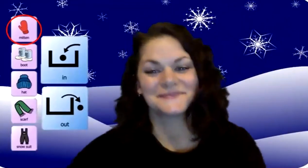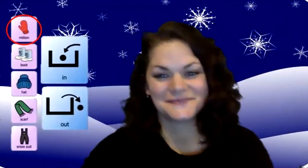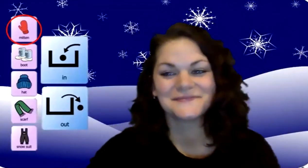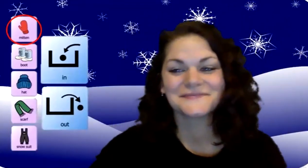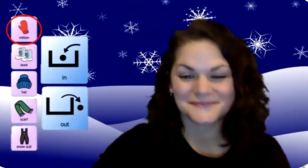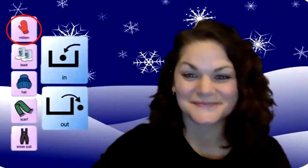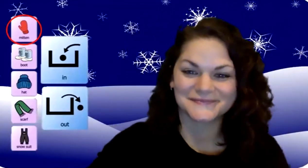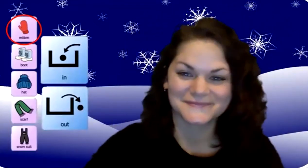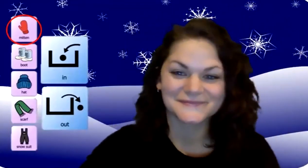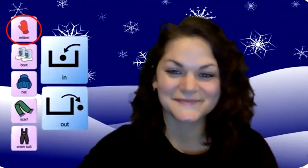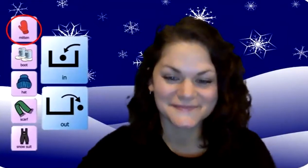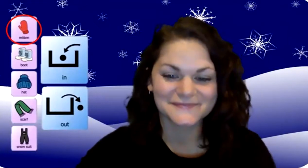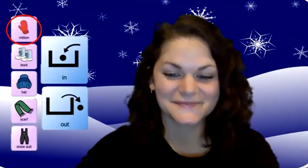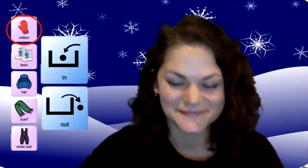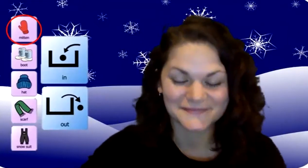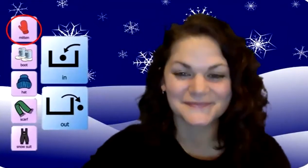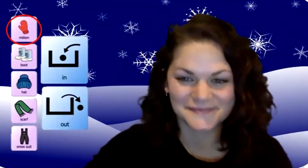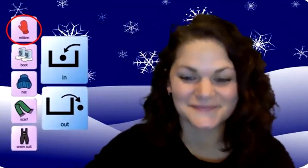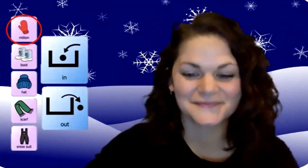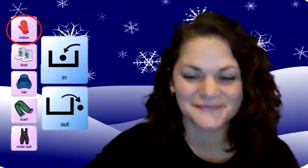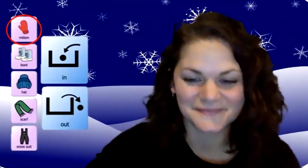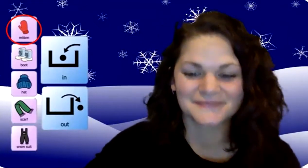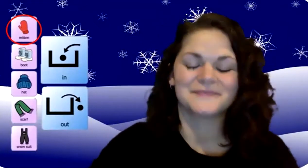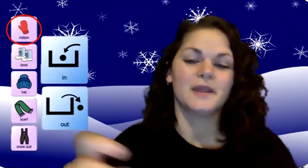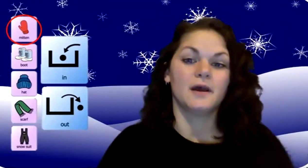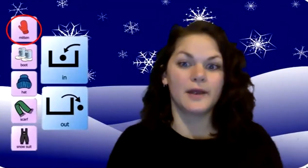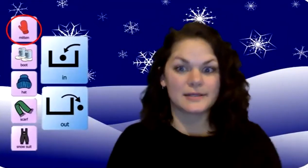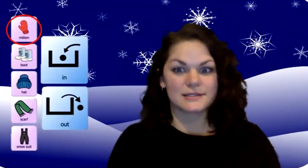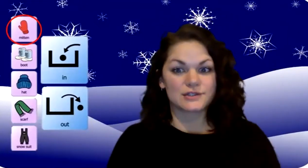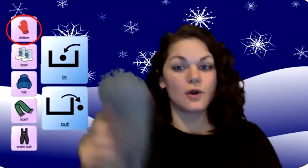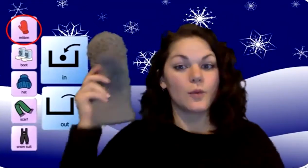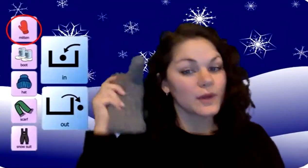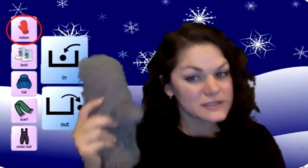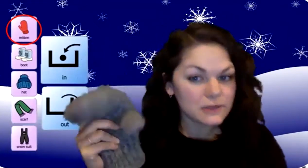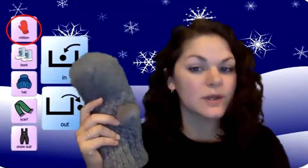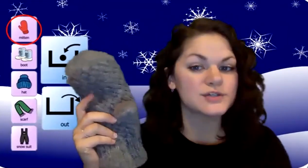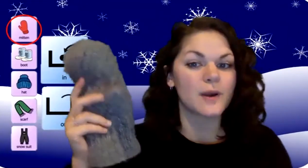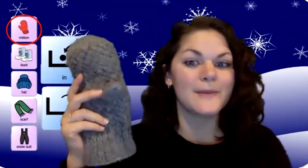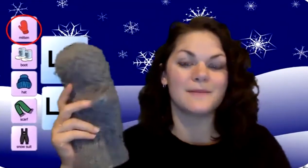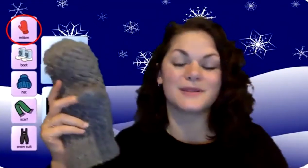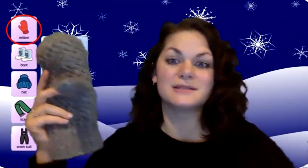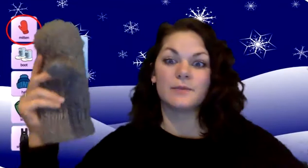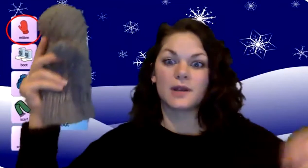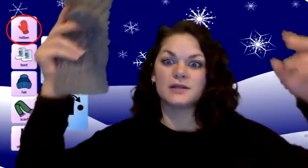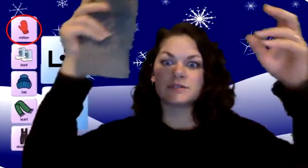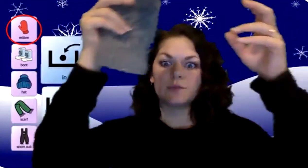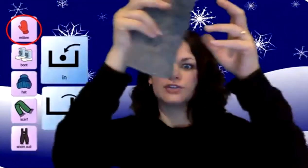That's what it's all about. All right. So we are still going to do our mitten, but this time we're going to switch